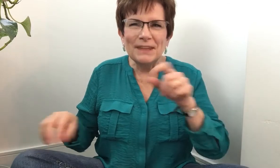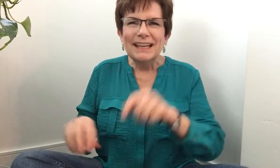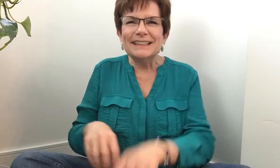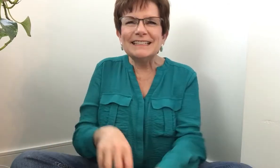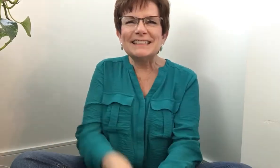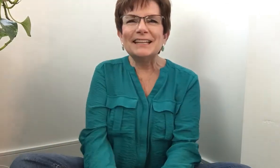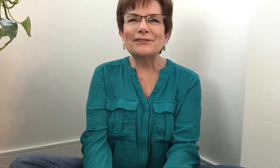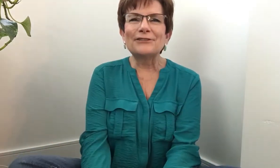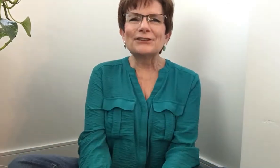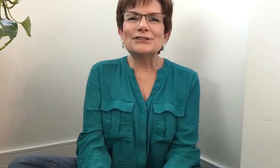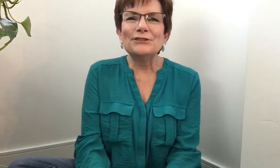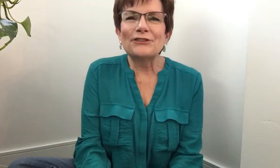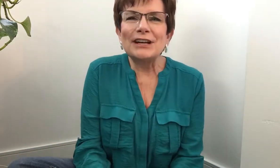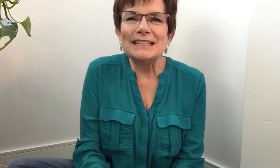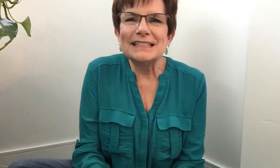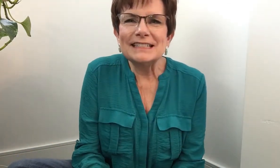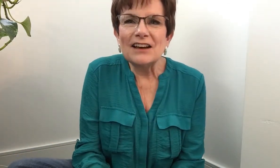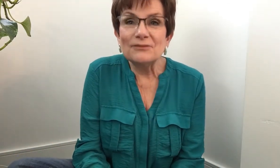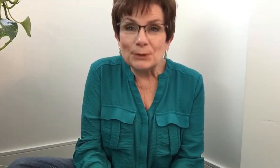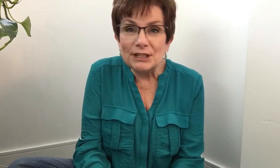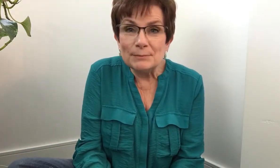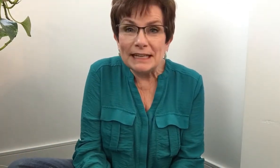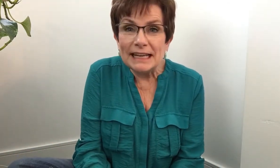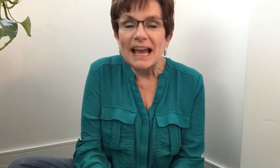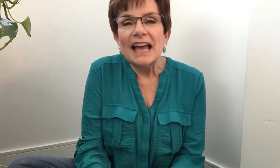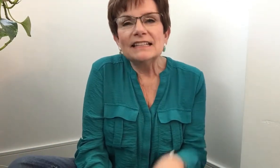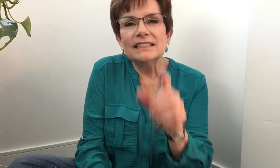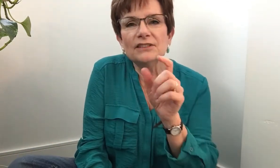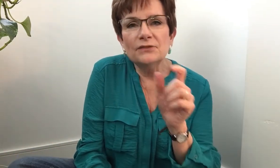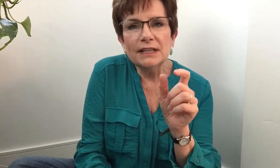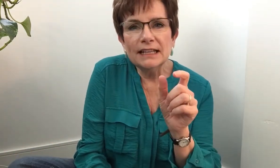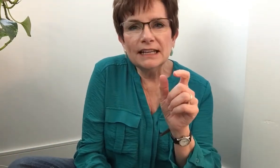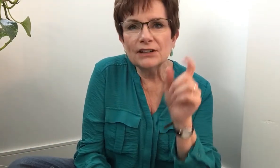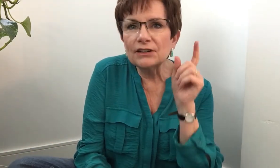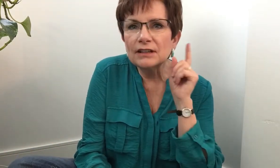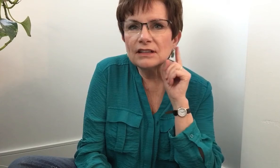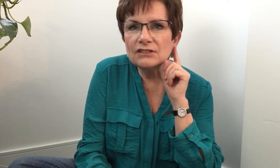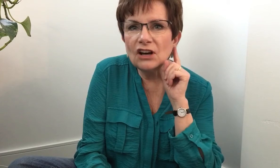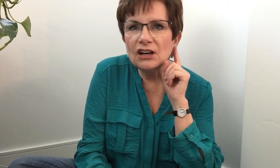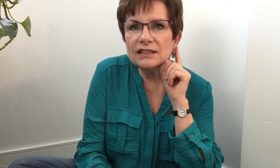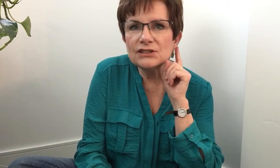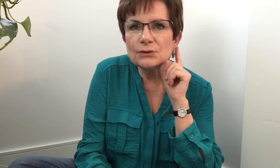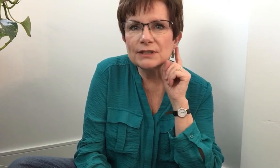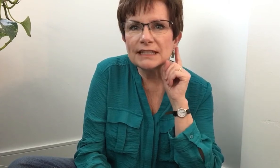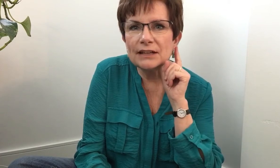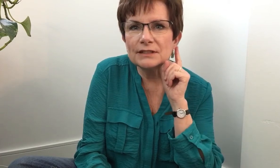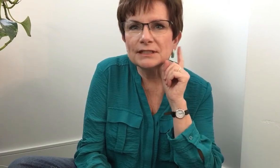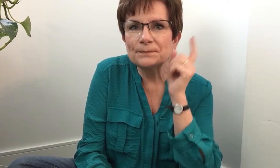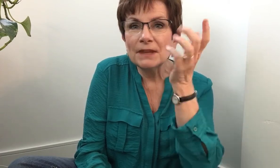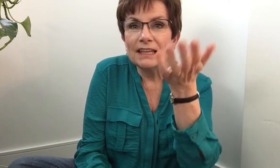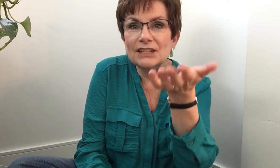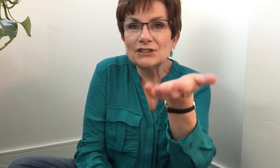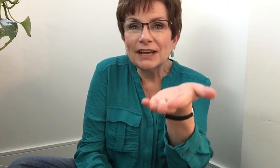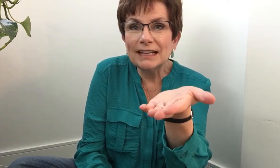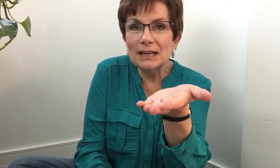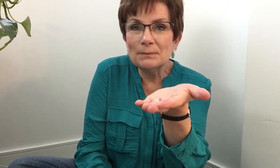Let's take the first two phrases of Bernie B, and see if we can hear the long and the short sounds. Get your hand up.